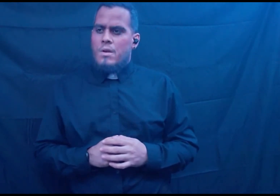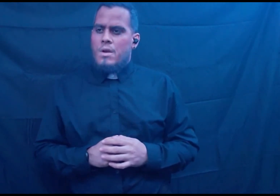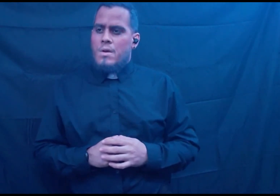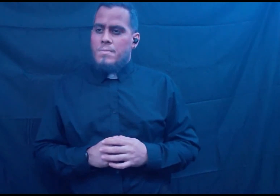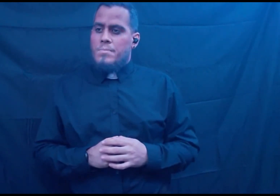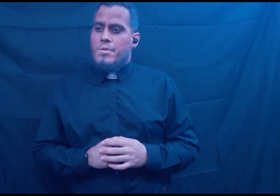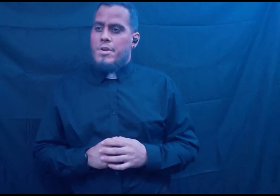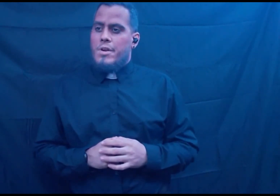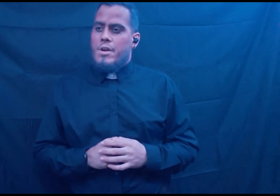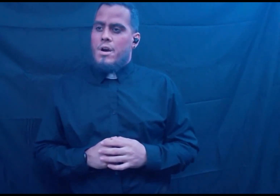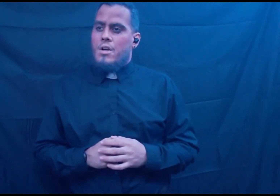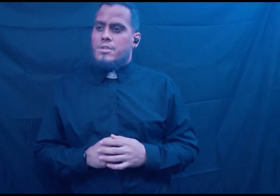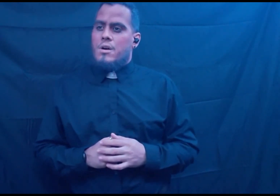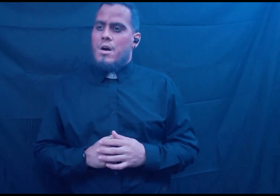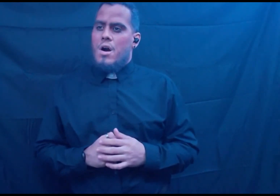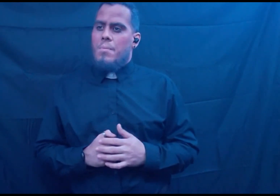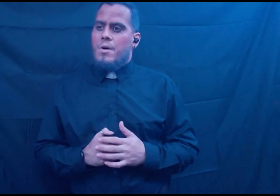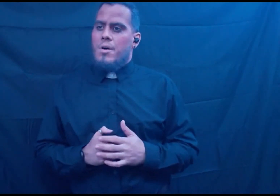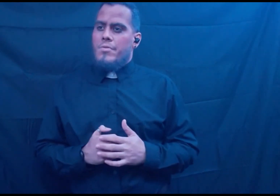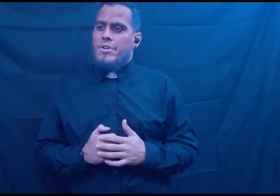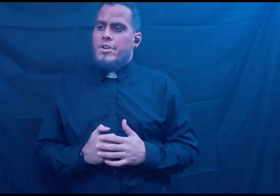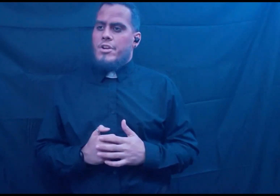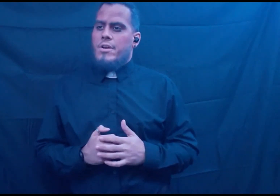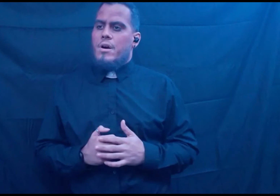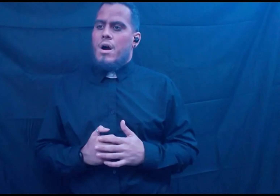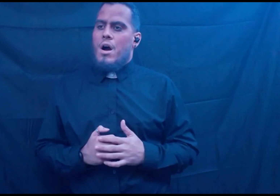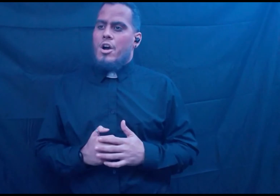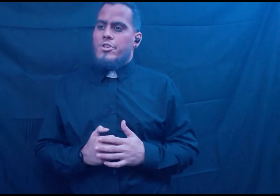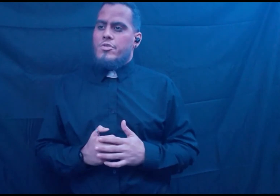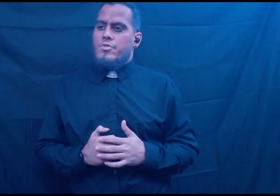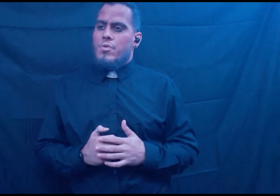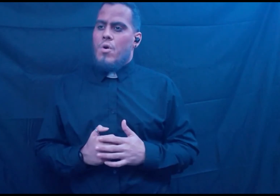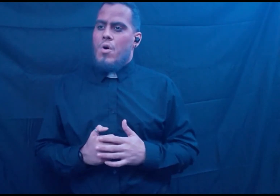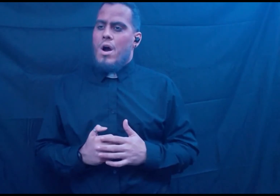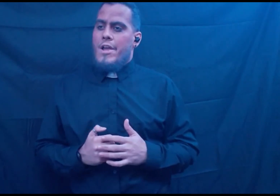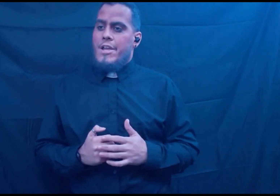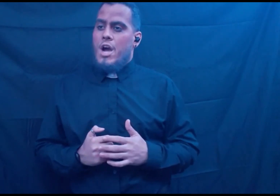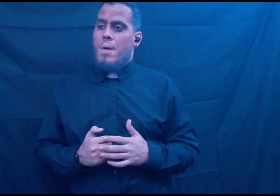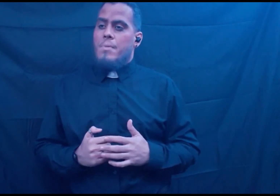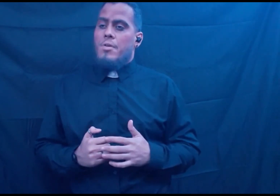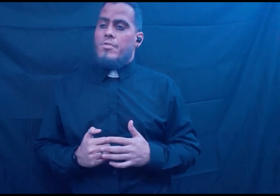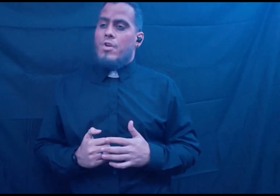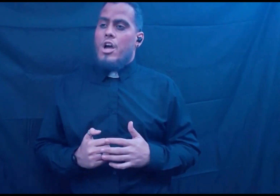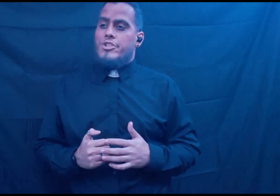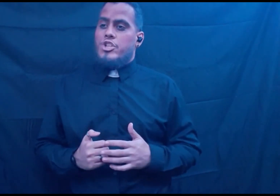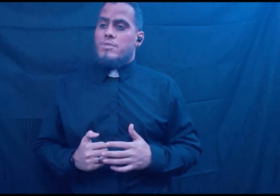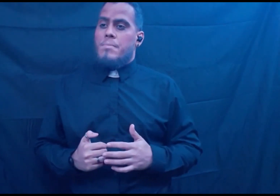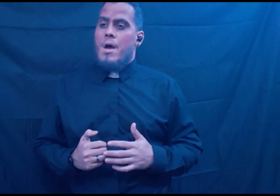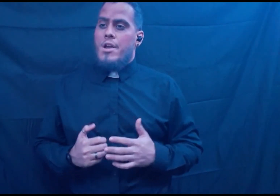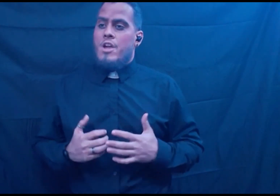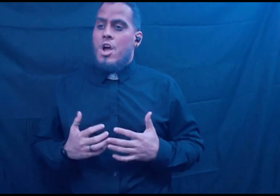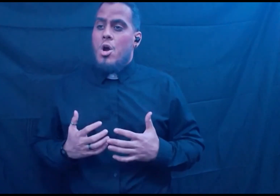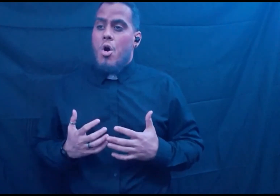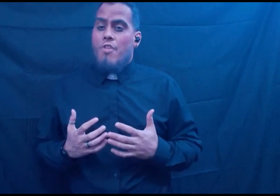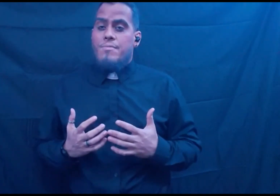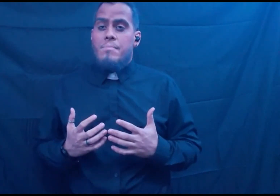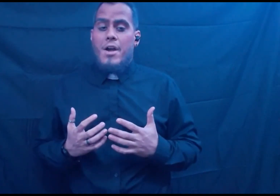Sant Beata Maria, you know I am a righteous man, Of my